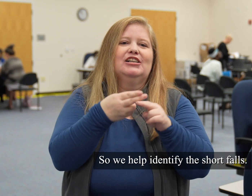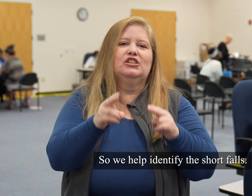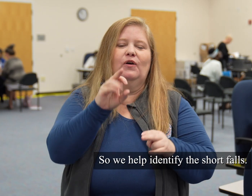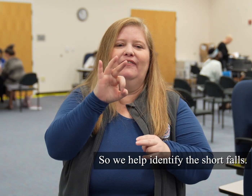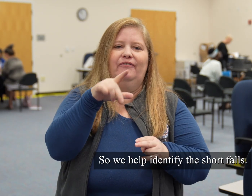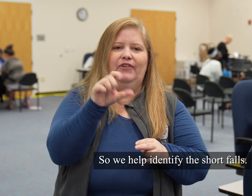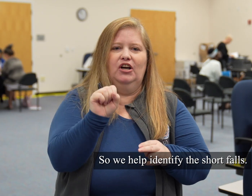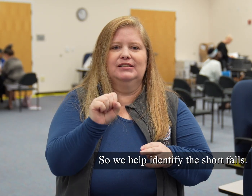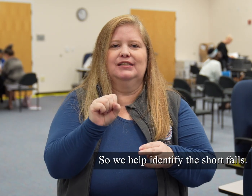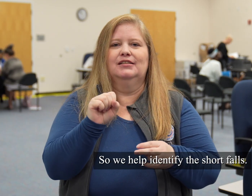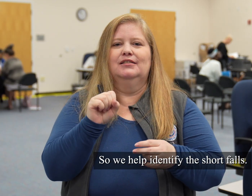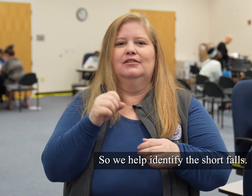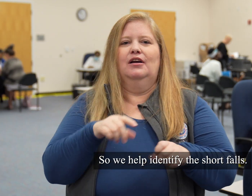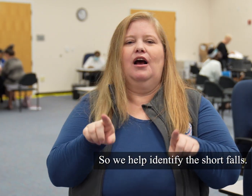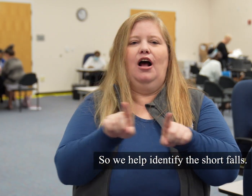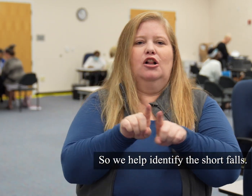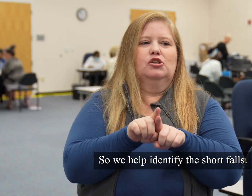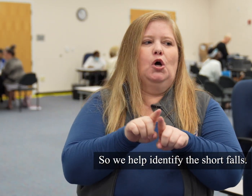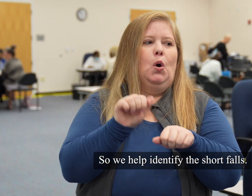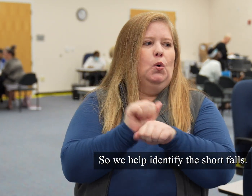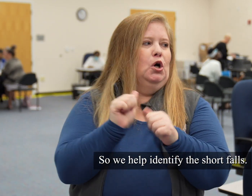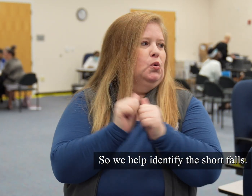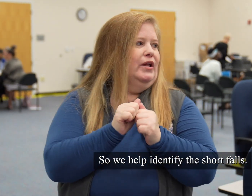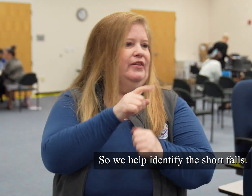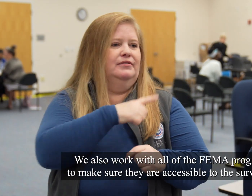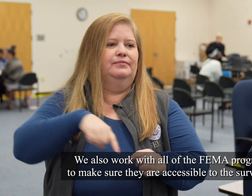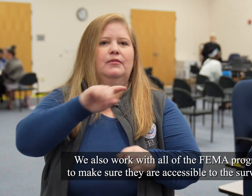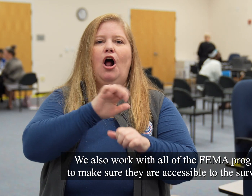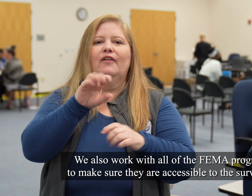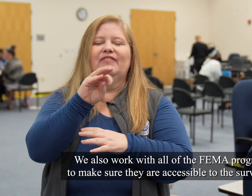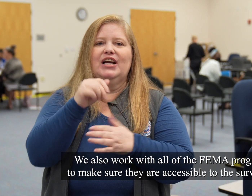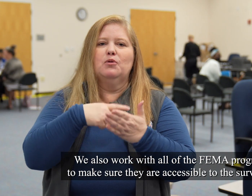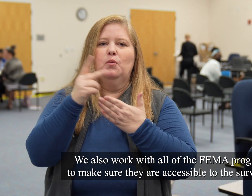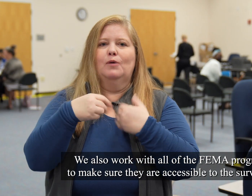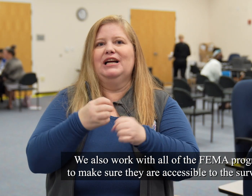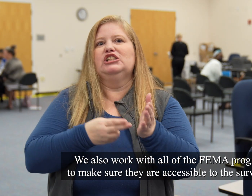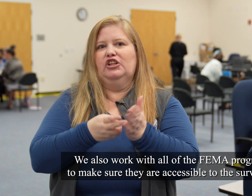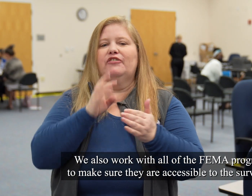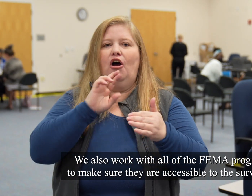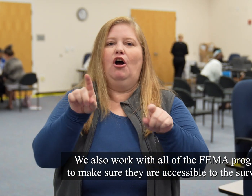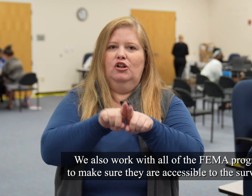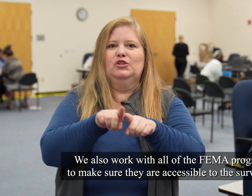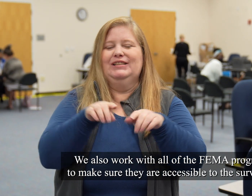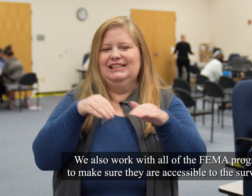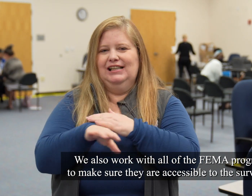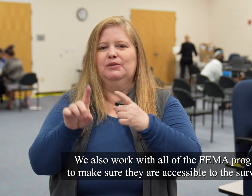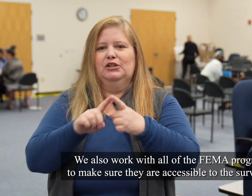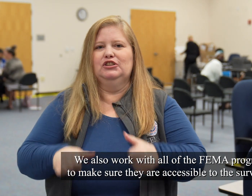So we help identify the shortfalls. We also work with all of the FEMA programs to make sure that they're